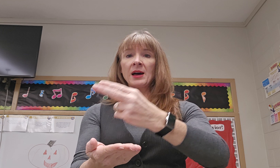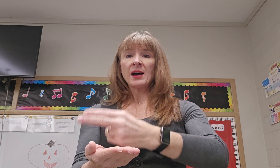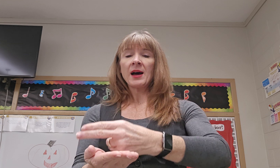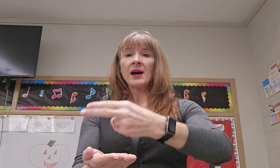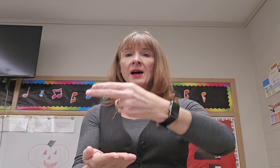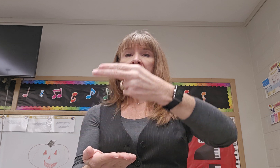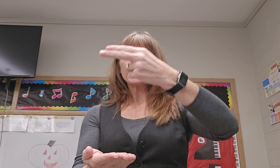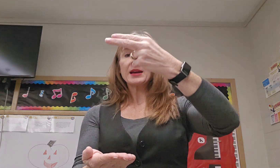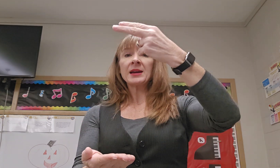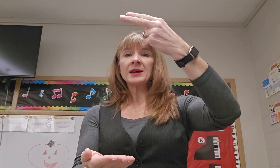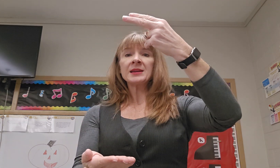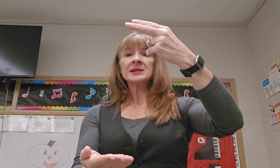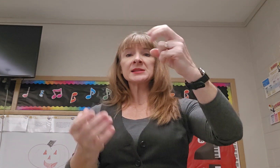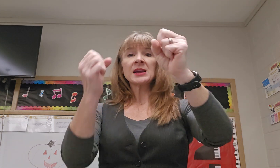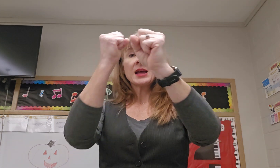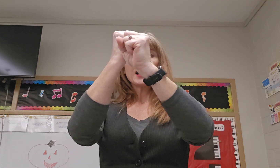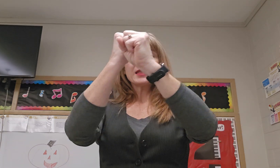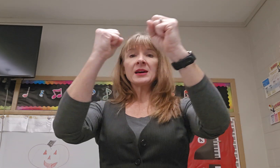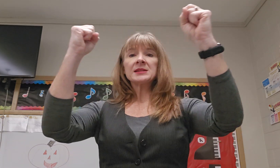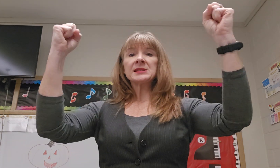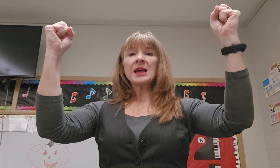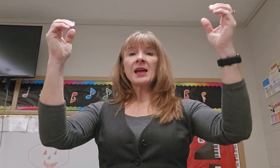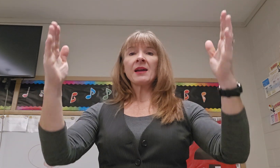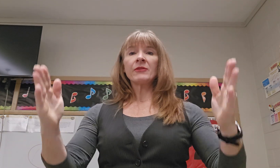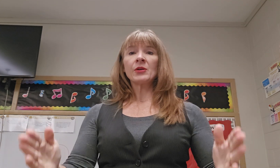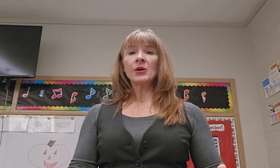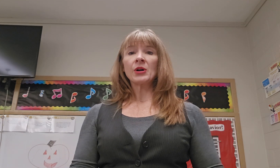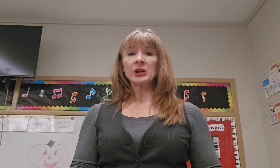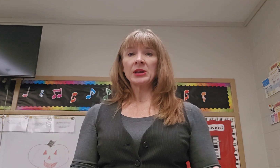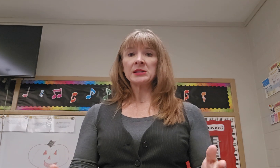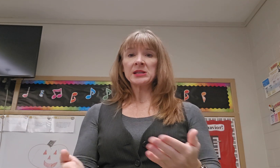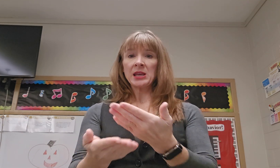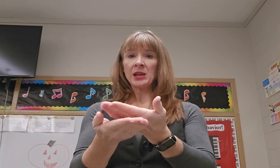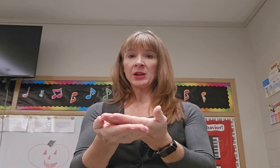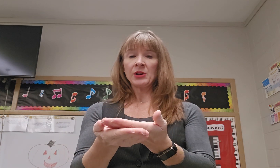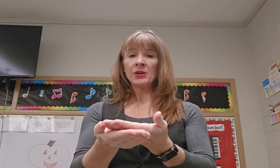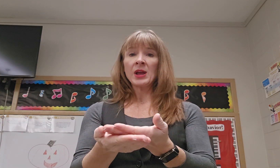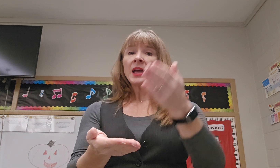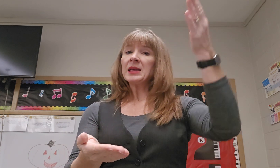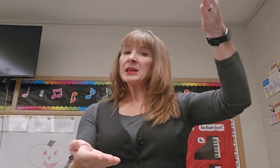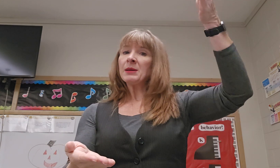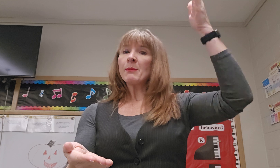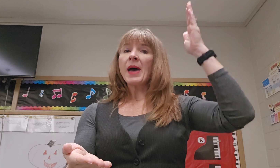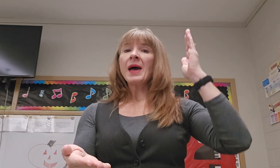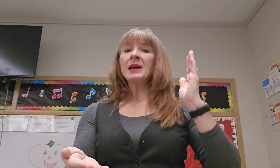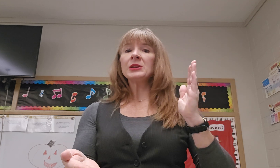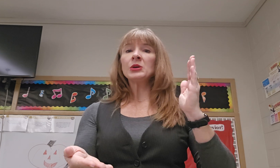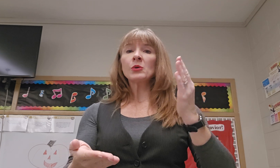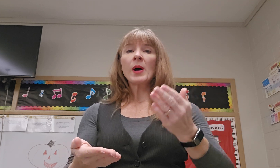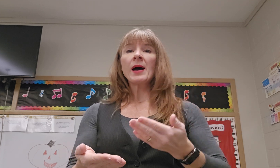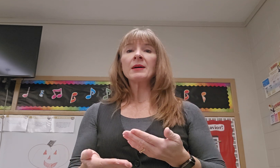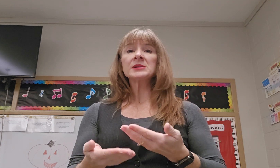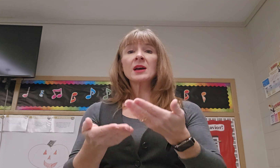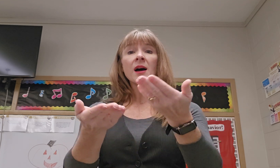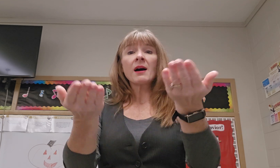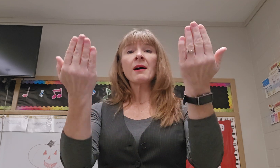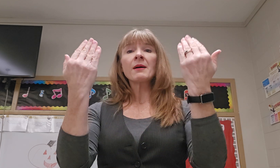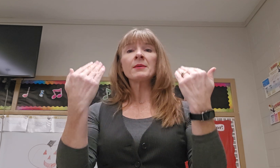the highest, the Savior is here, Emmanuel's come,